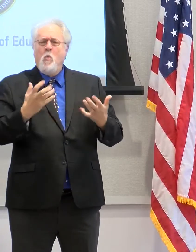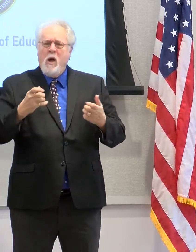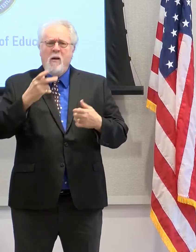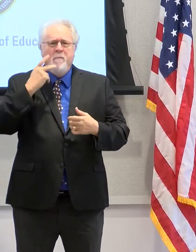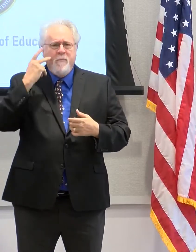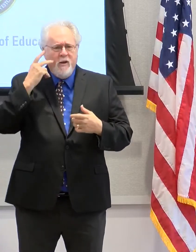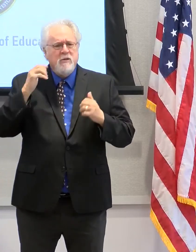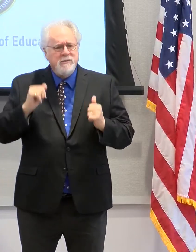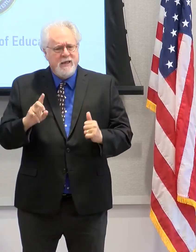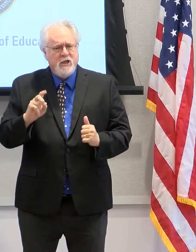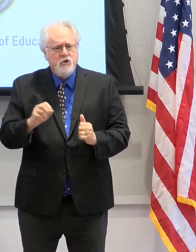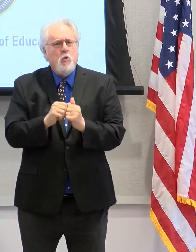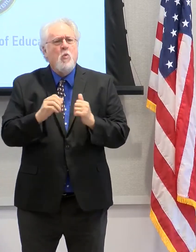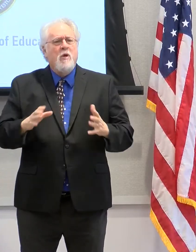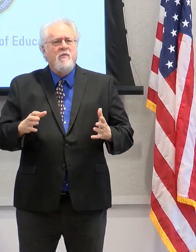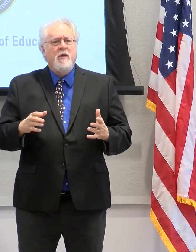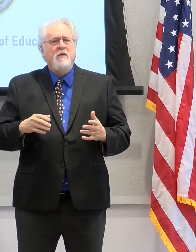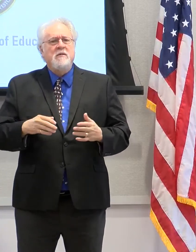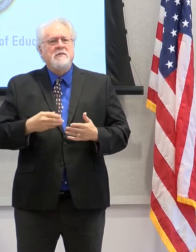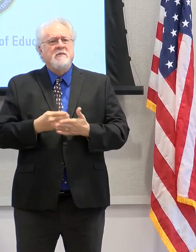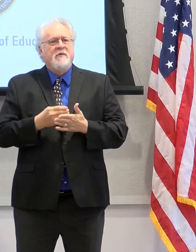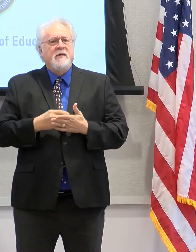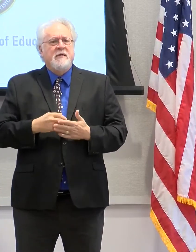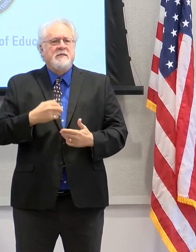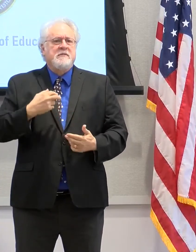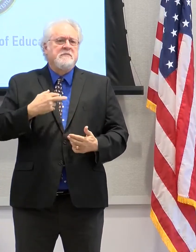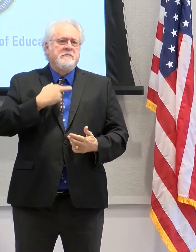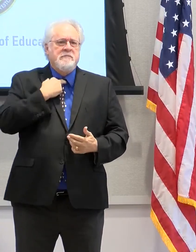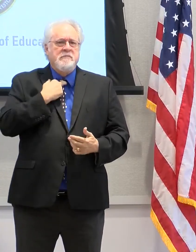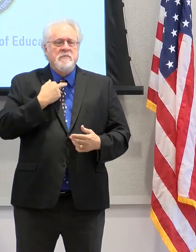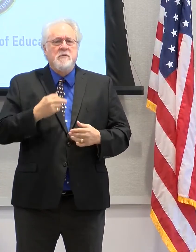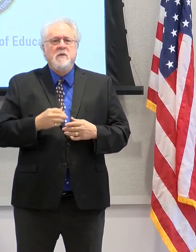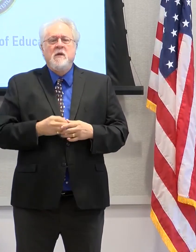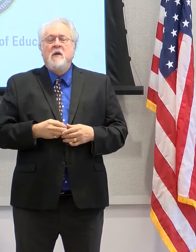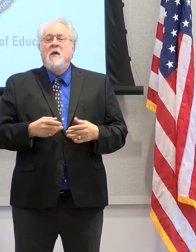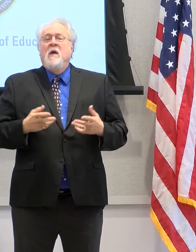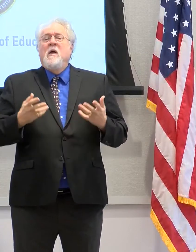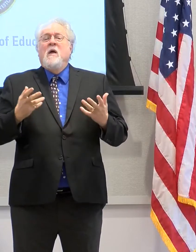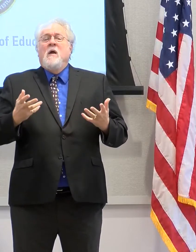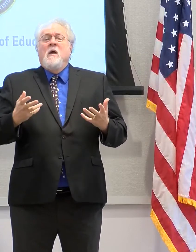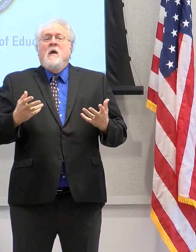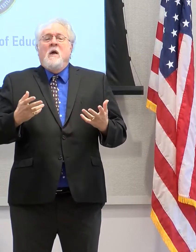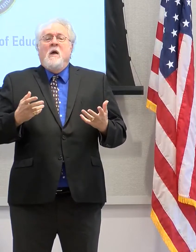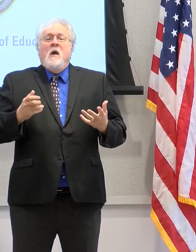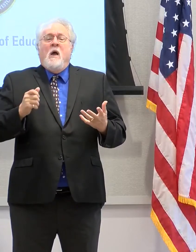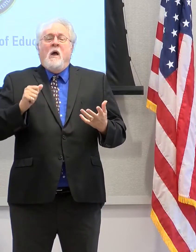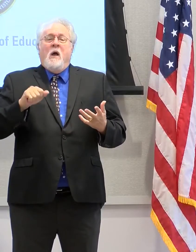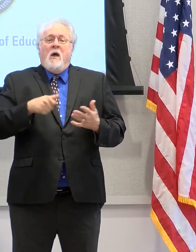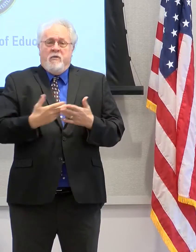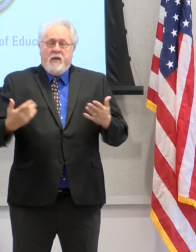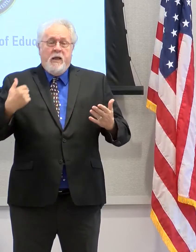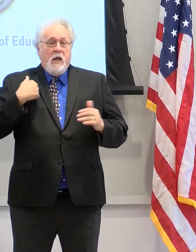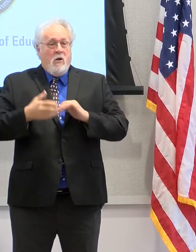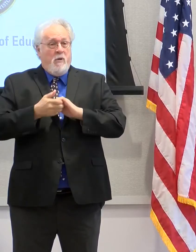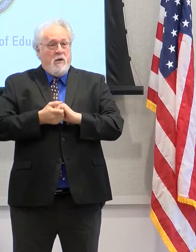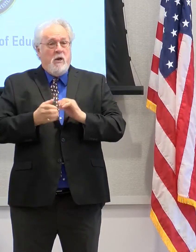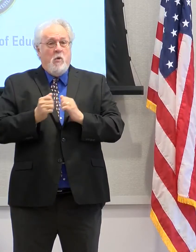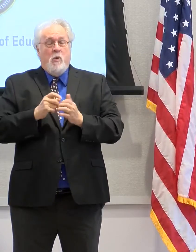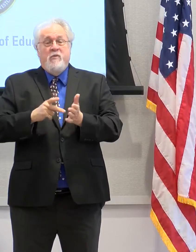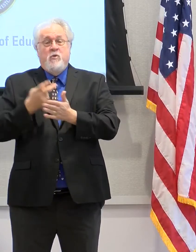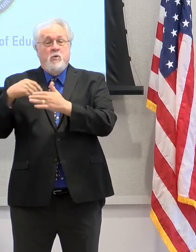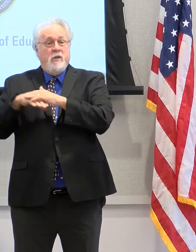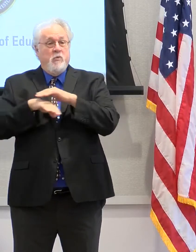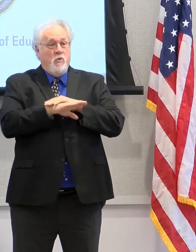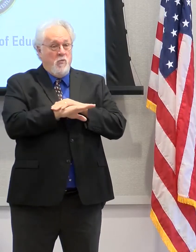to be able to do this without any type of financial hardship. Other things that I'm really proud of is our partnerships with dual